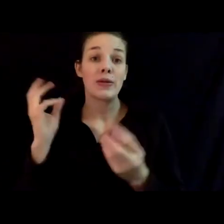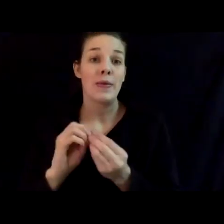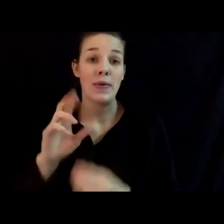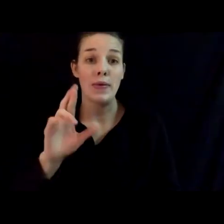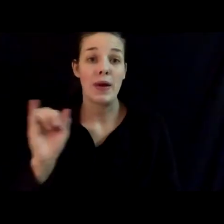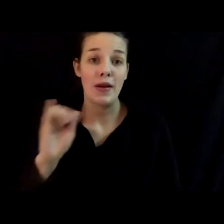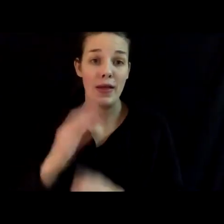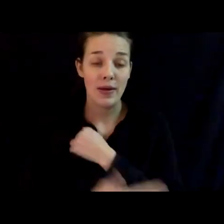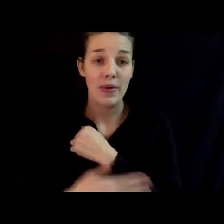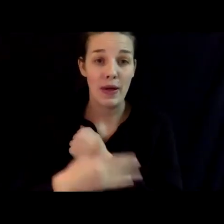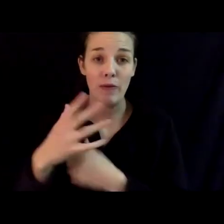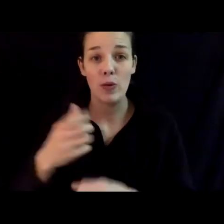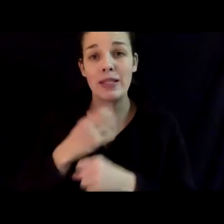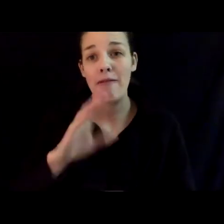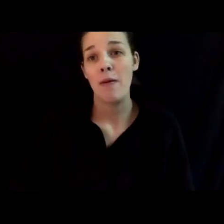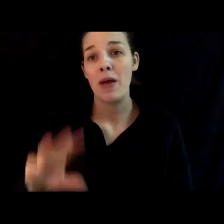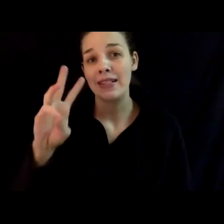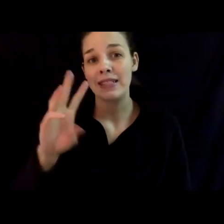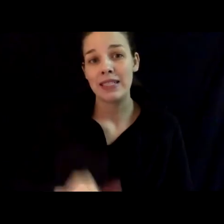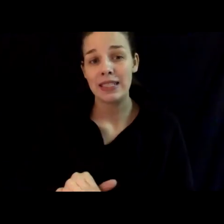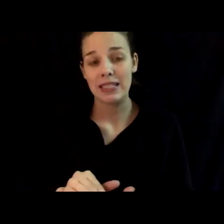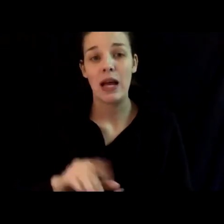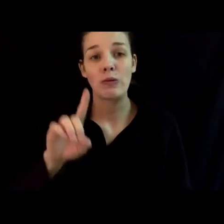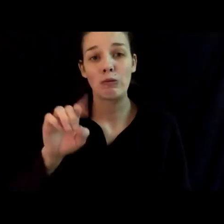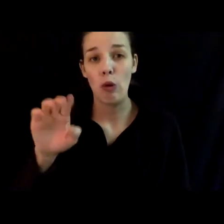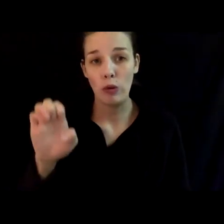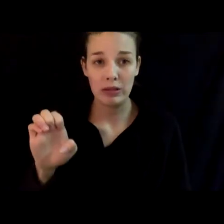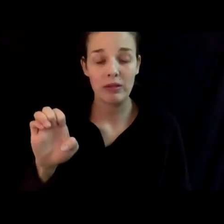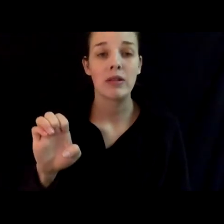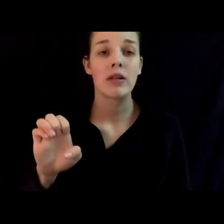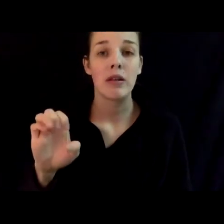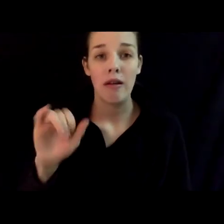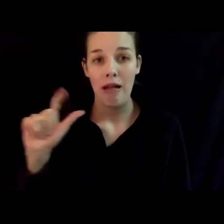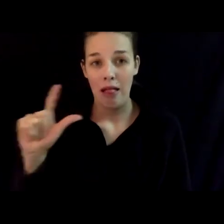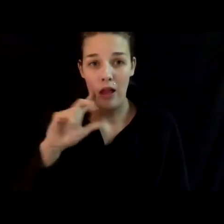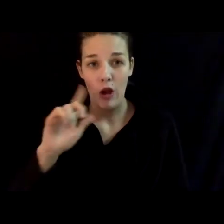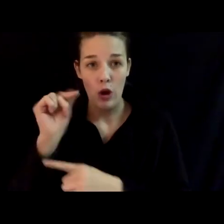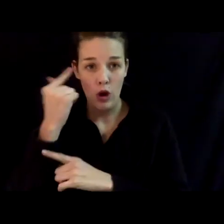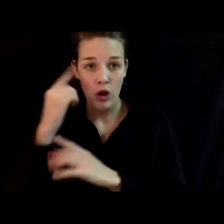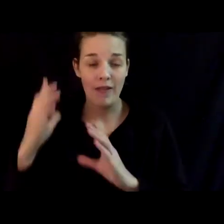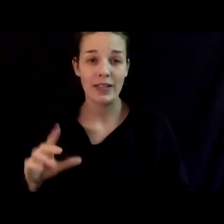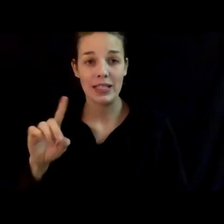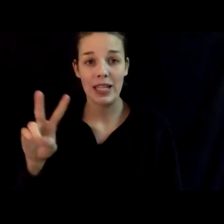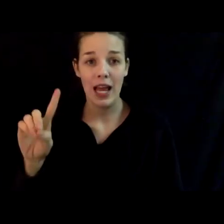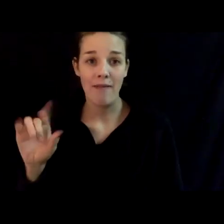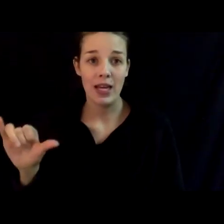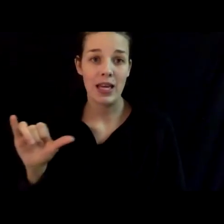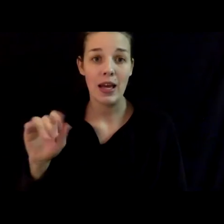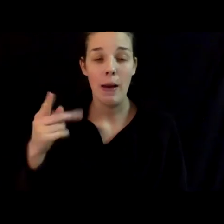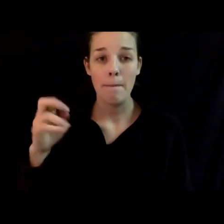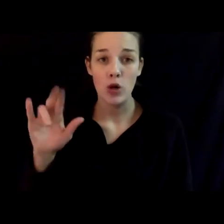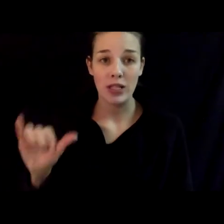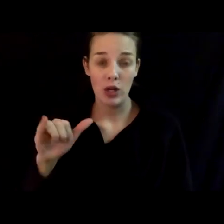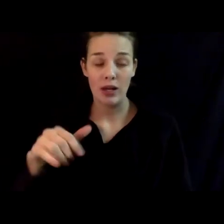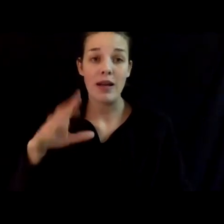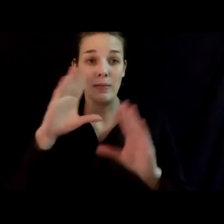County has received about 6,000 doses. Illinois Governor J.B. Pritzker is expected to say this week